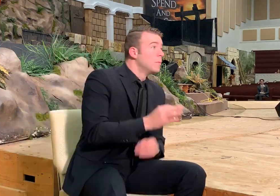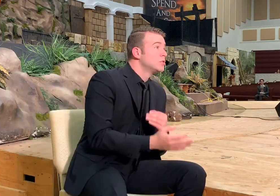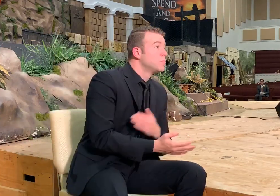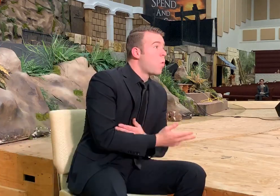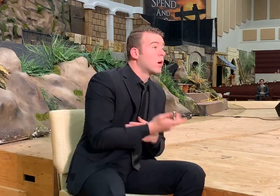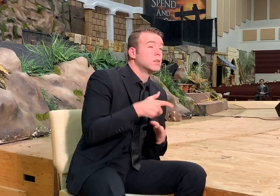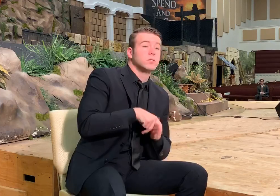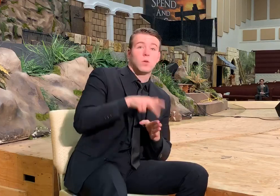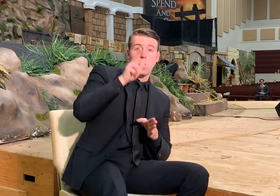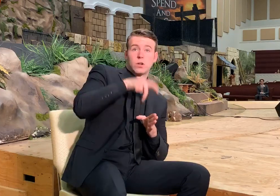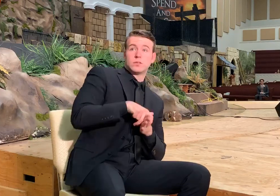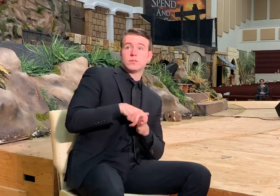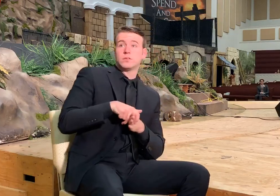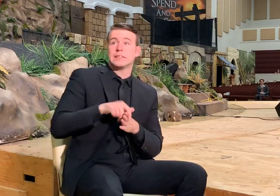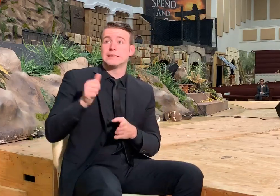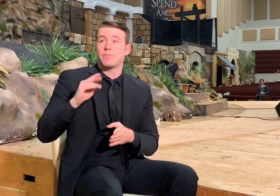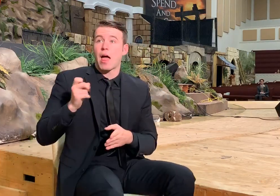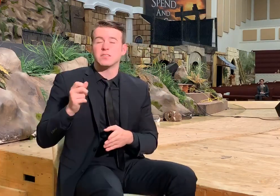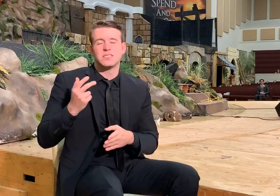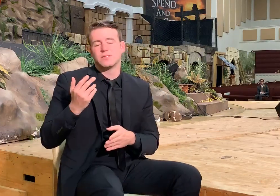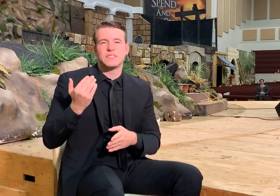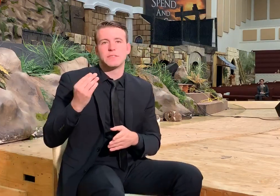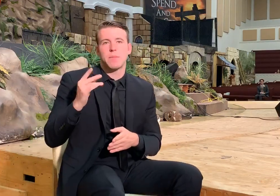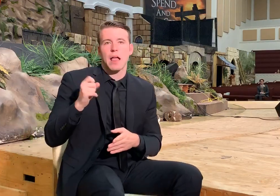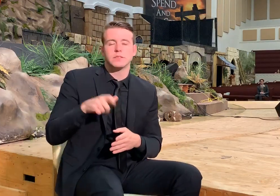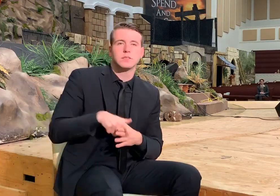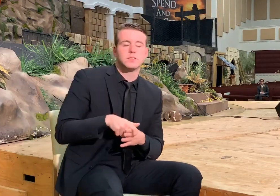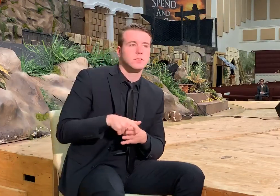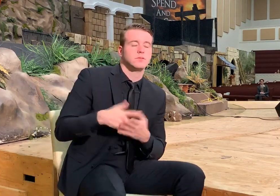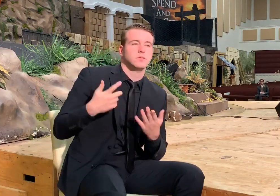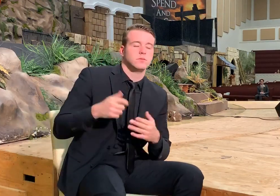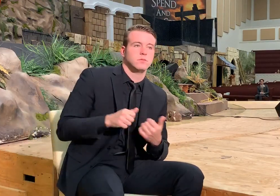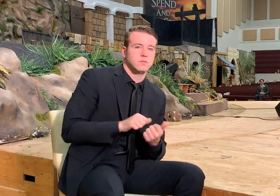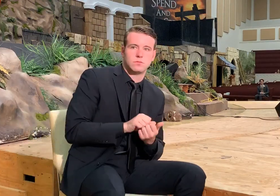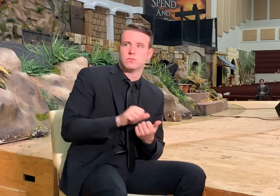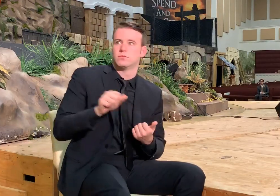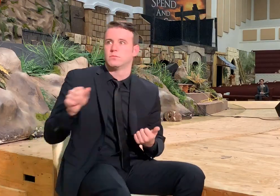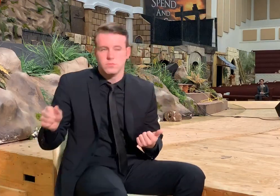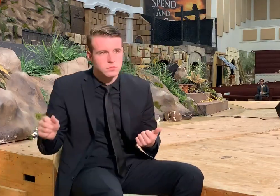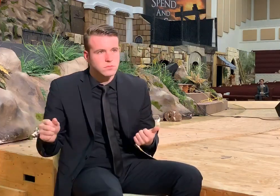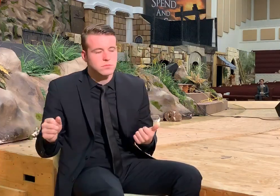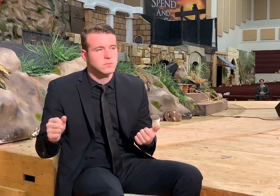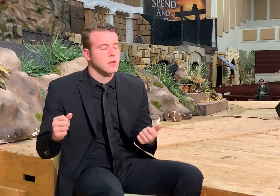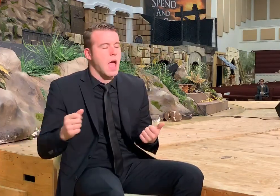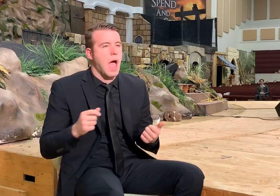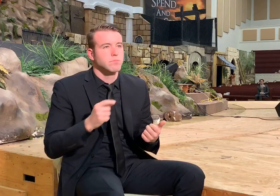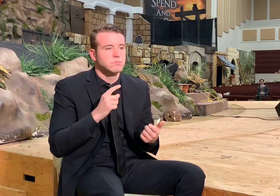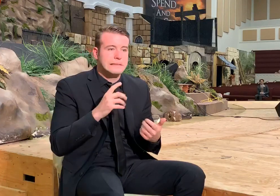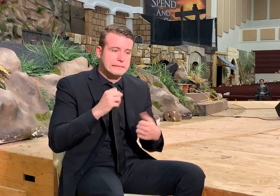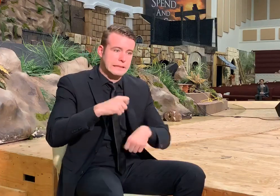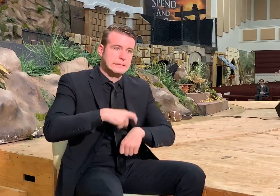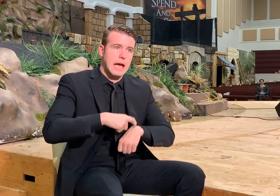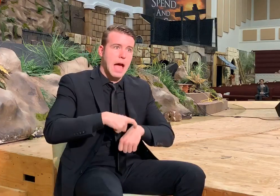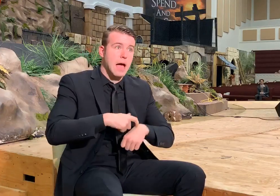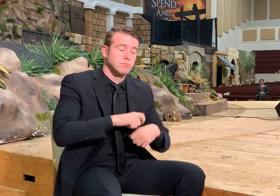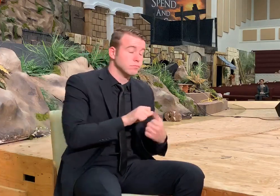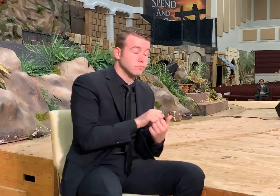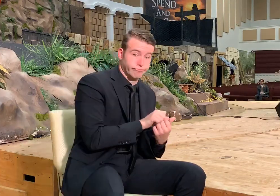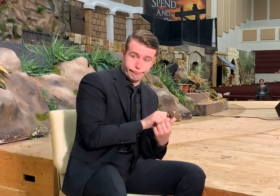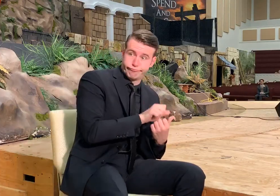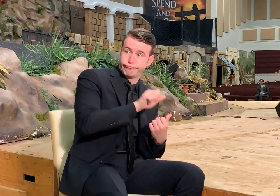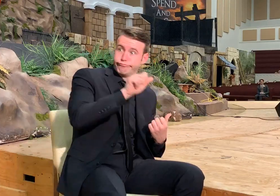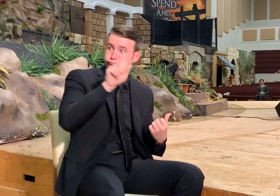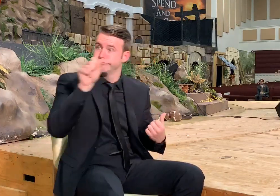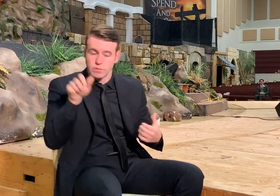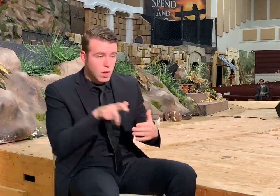get on a horse, he'd go to another place 10 miles away, 15 miles. mean, in those days people couldn't go 15 miles every, you know, it took, every how long it took to go